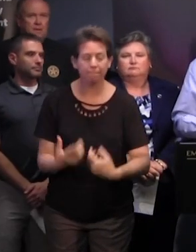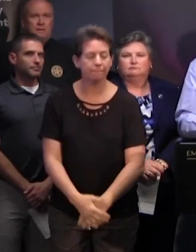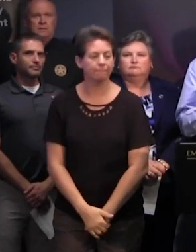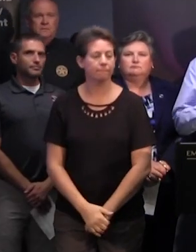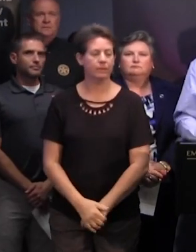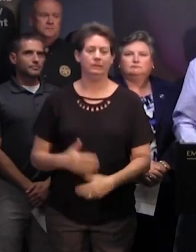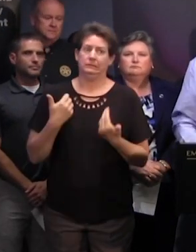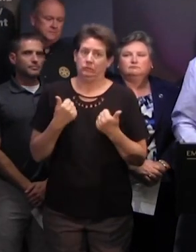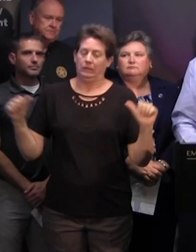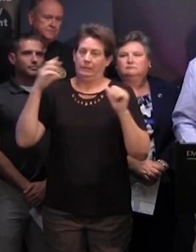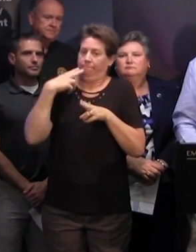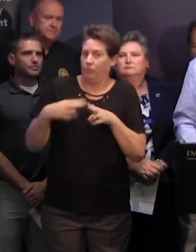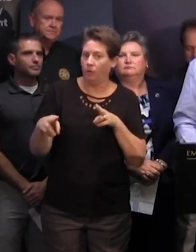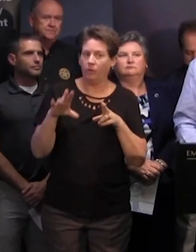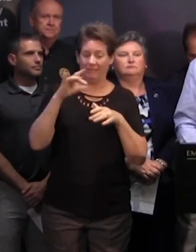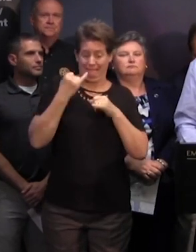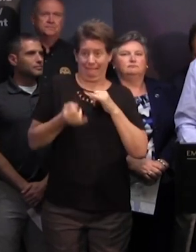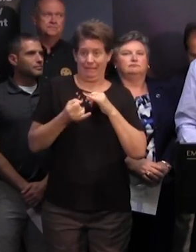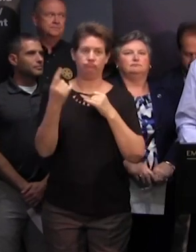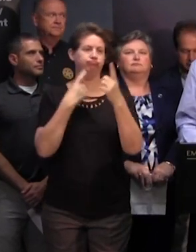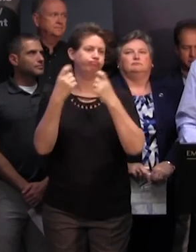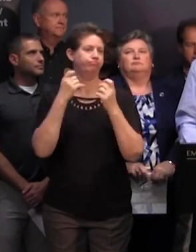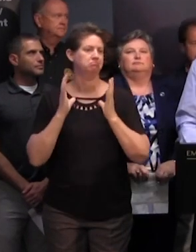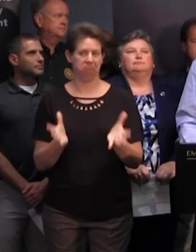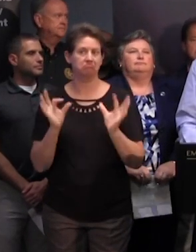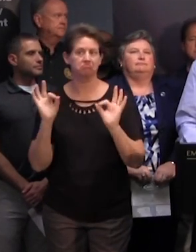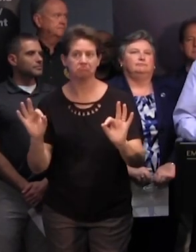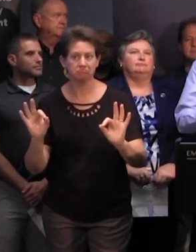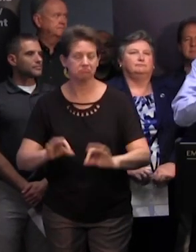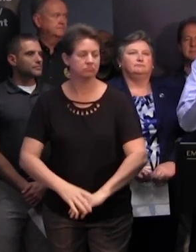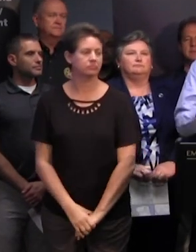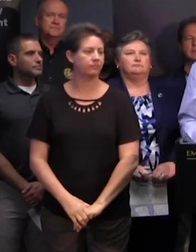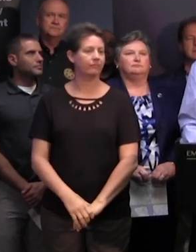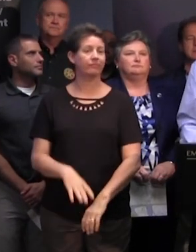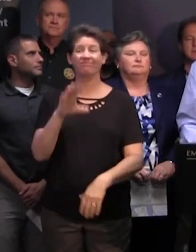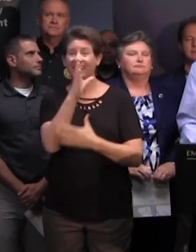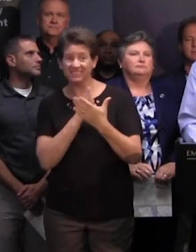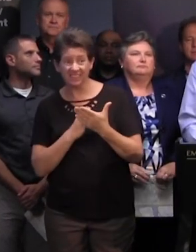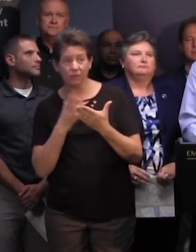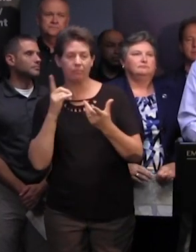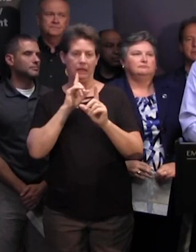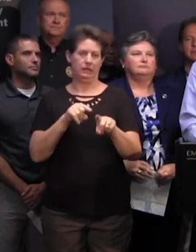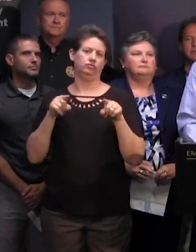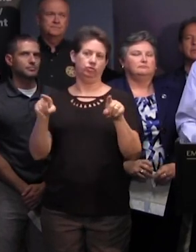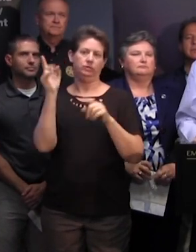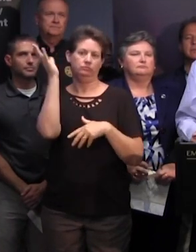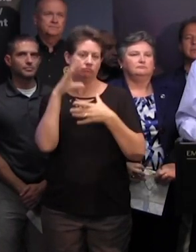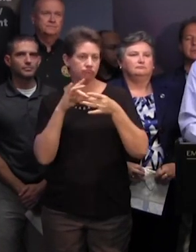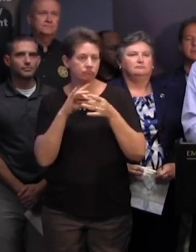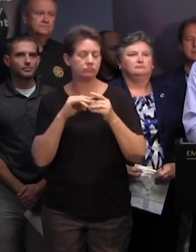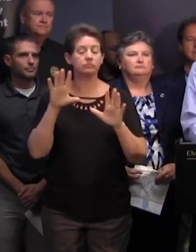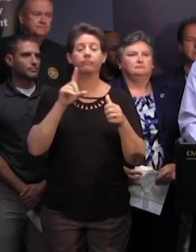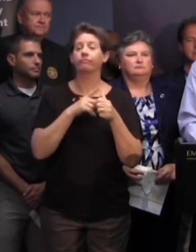we'll try to be brief and then if you'll hold your questions till the end we'll try to answer answer all of them because some may be answered as we as we go along